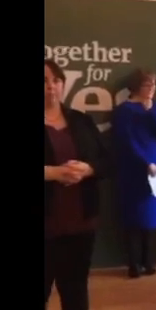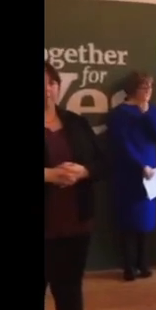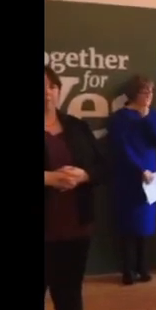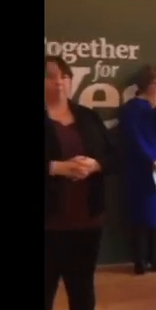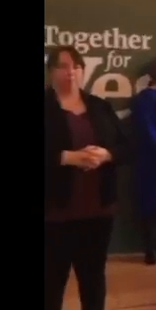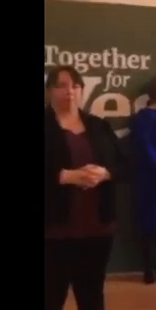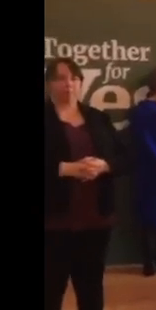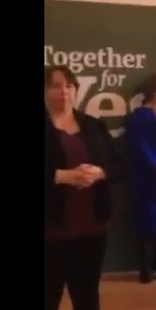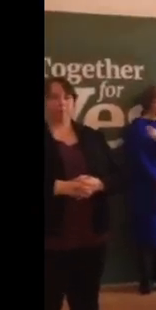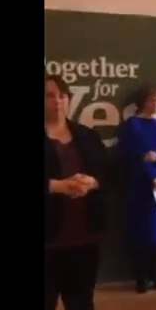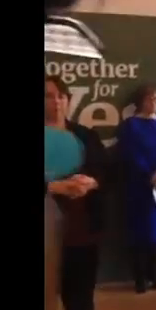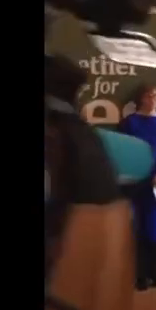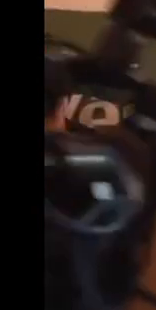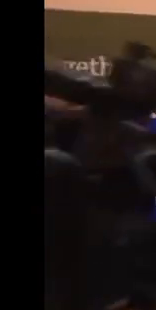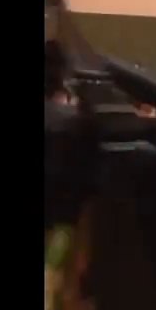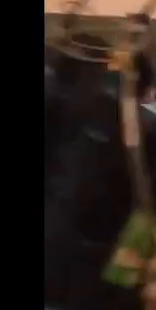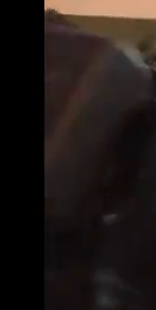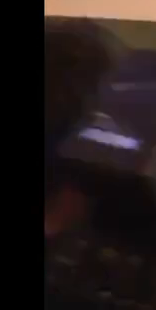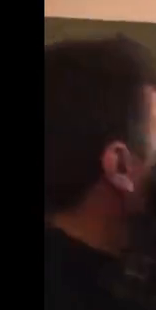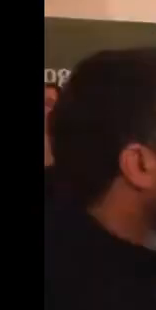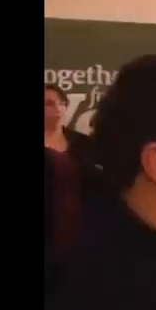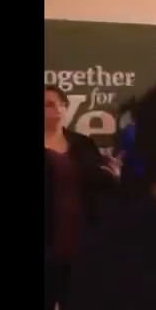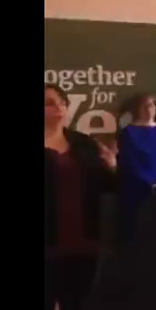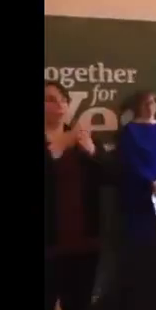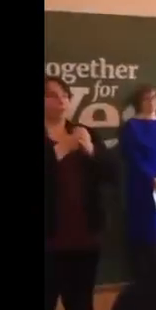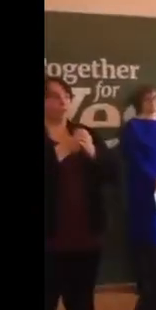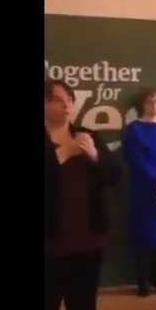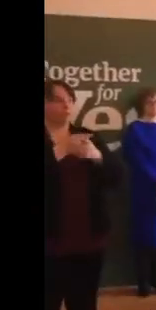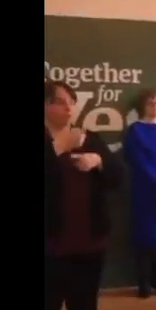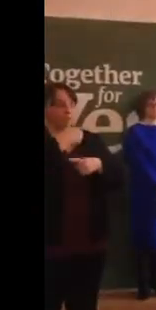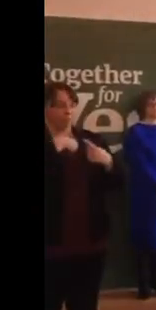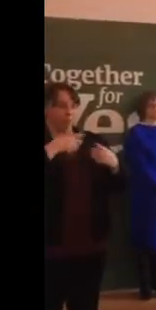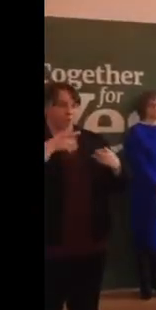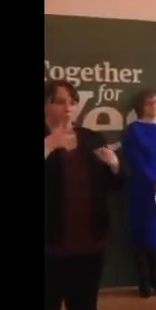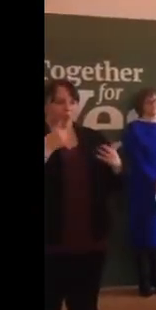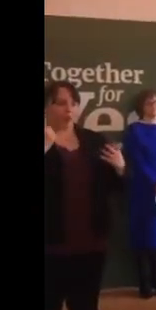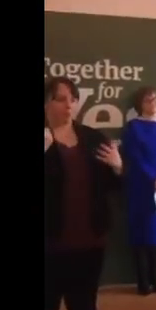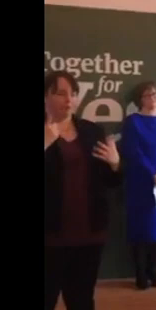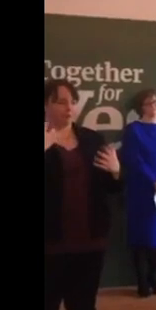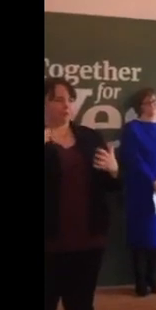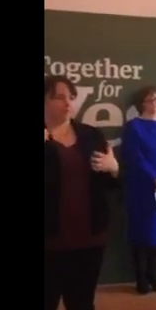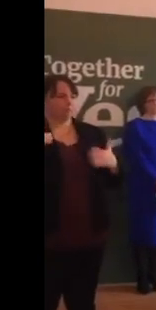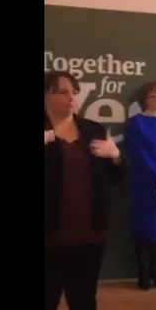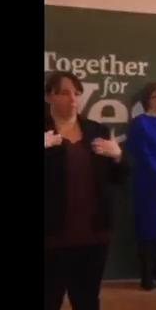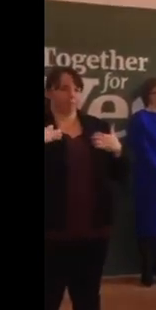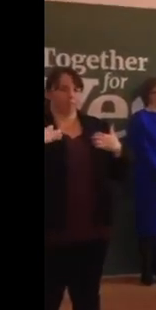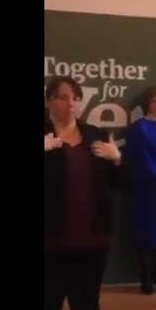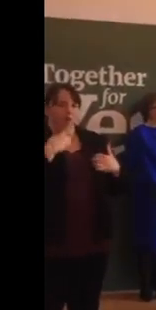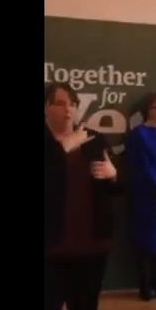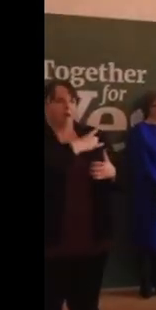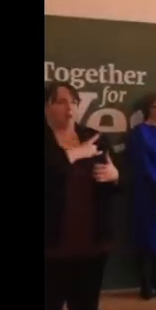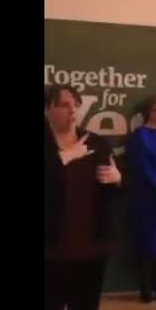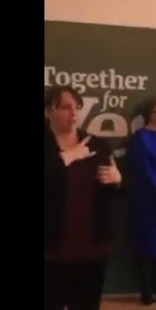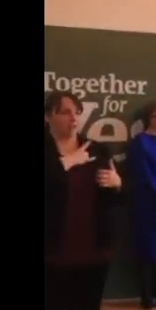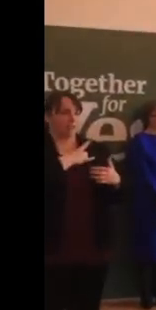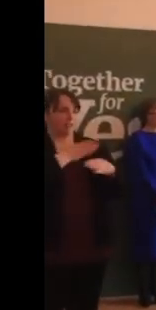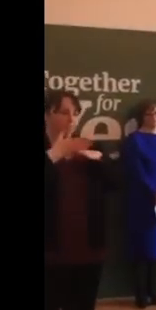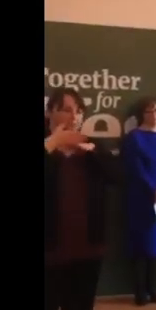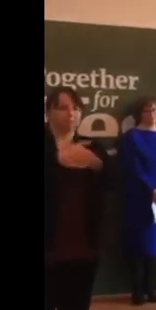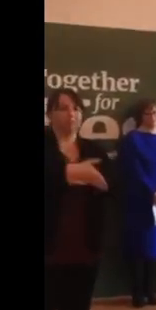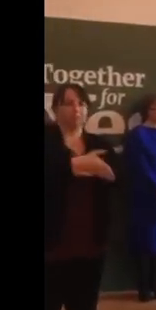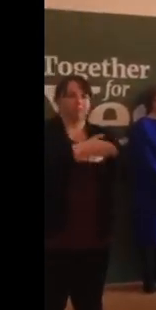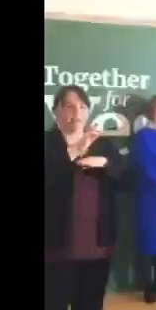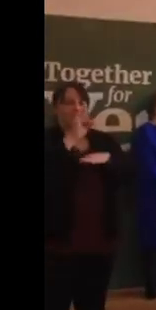And together we will be on a vibrant, vigorous, honest, fact-based